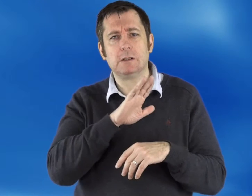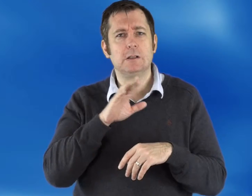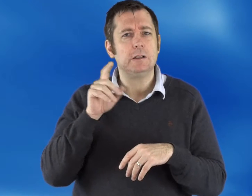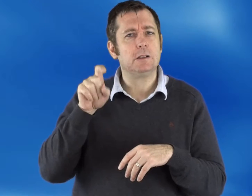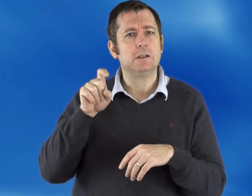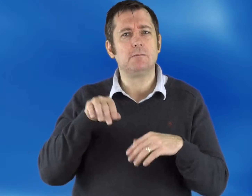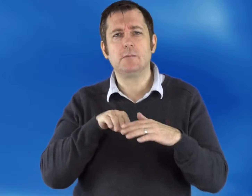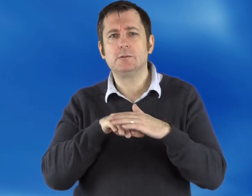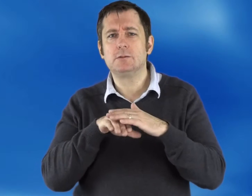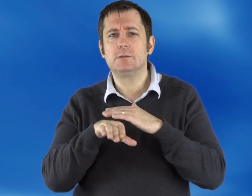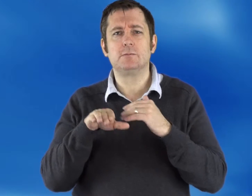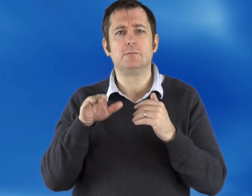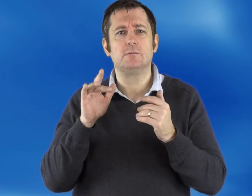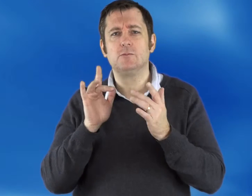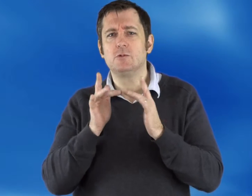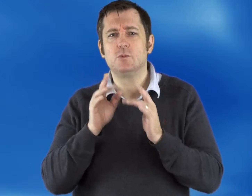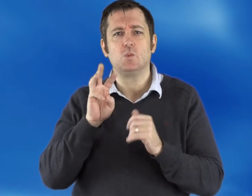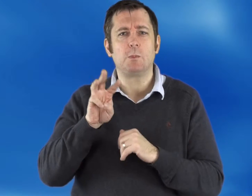He said, what does accessibility for deaf people look like?